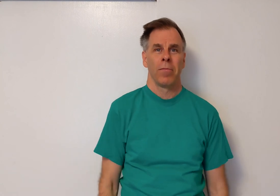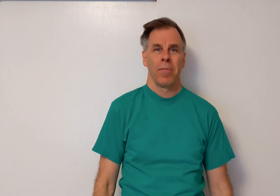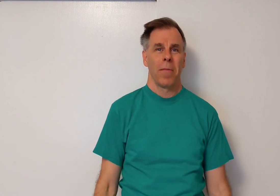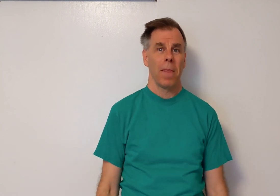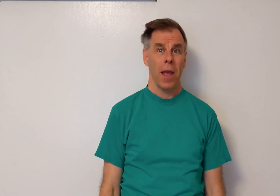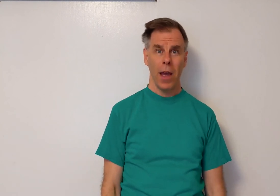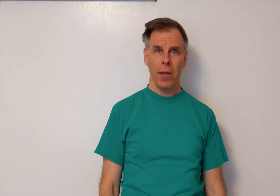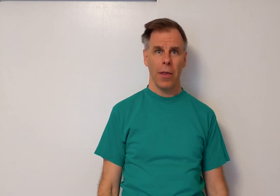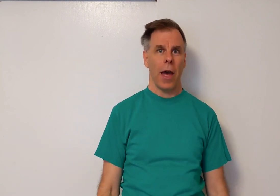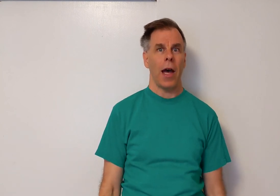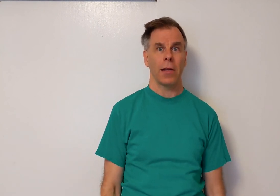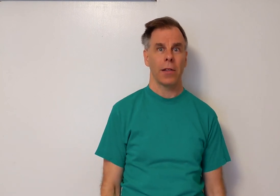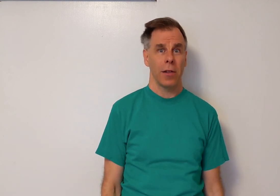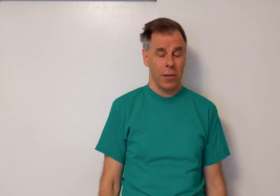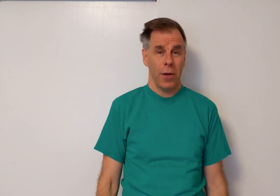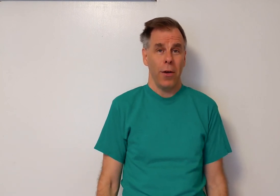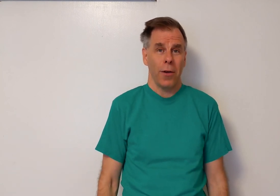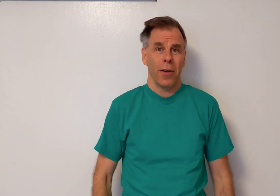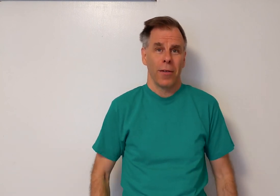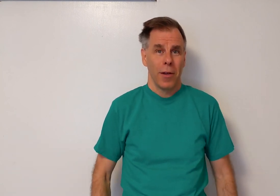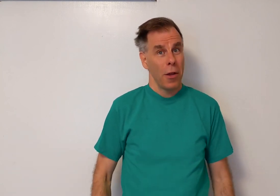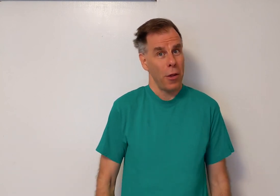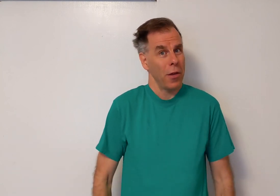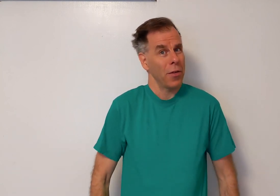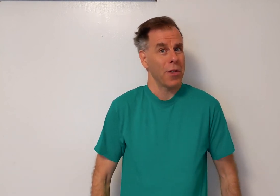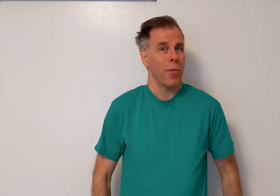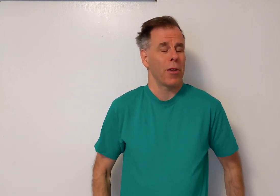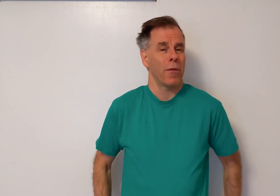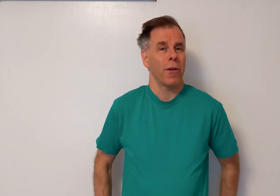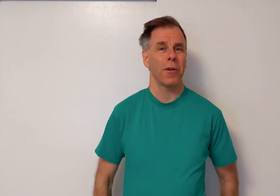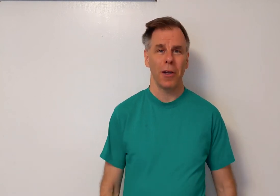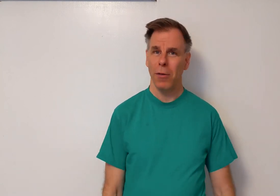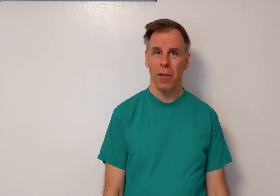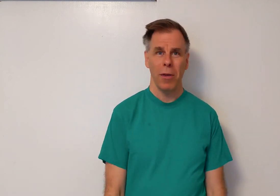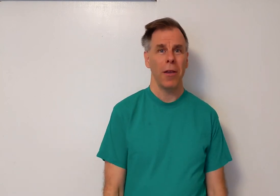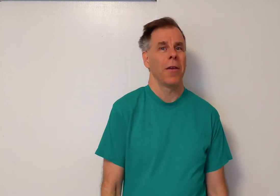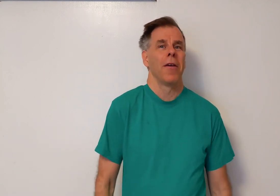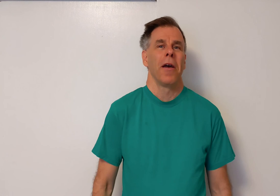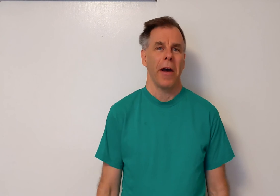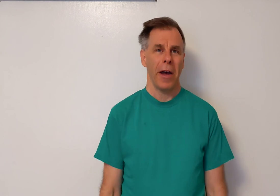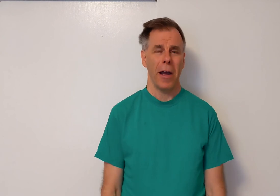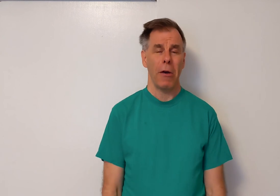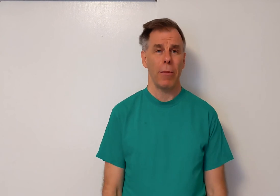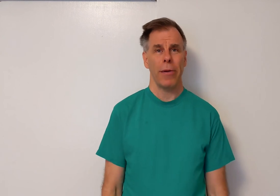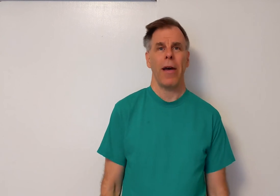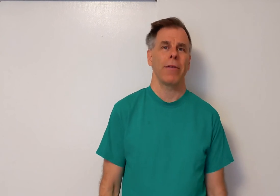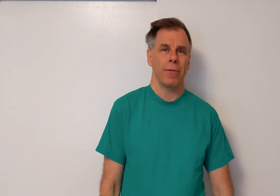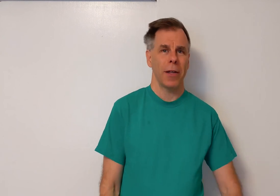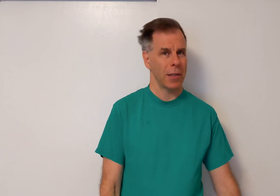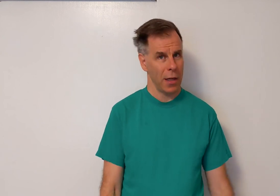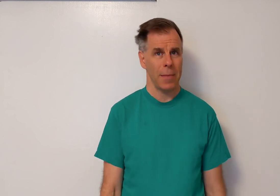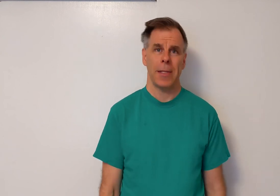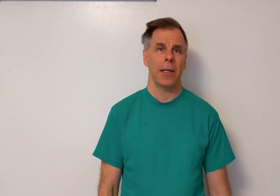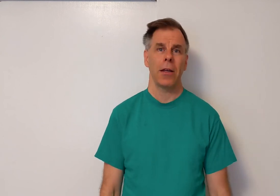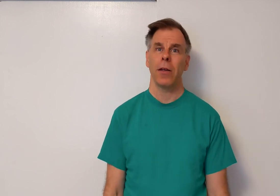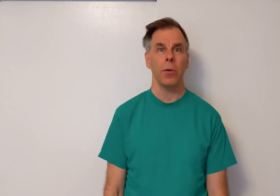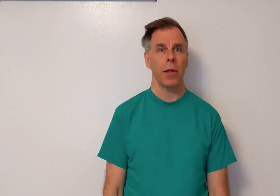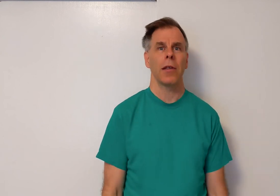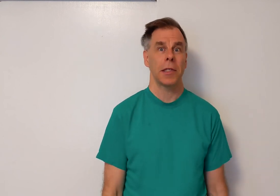And that's the song. Thank you so much for learning with me. I hope you have a fun time singing it with this